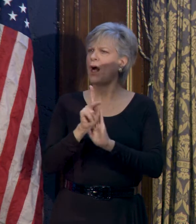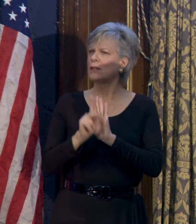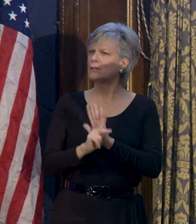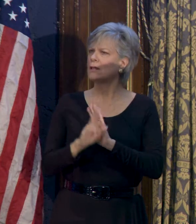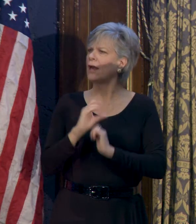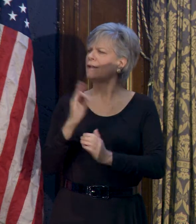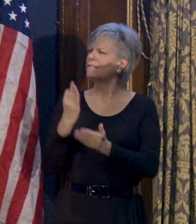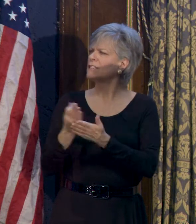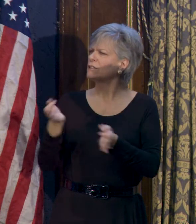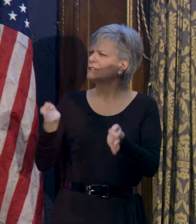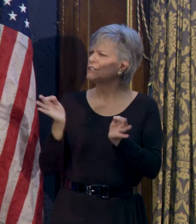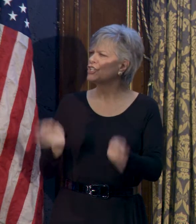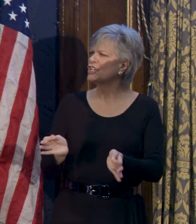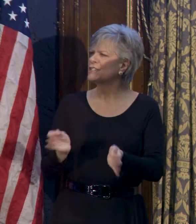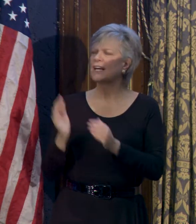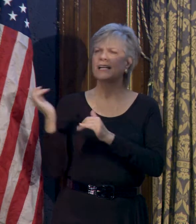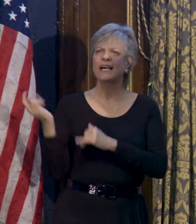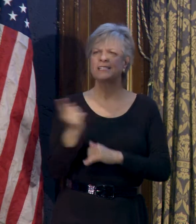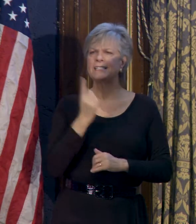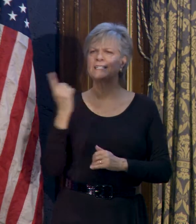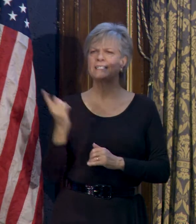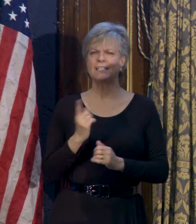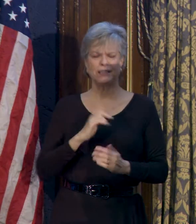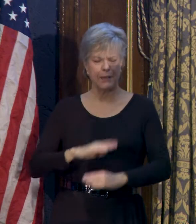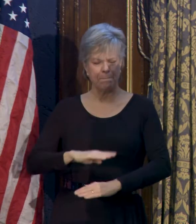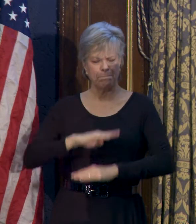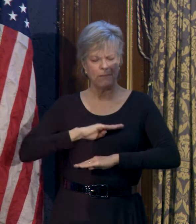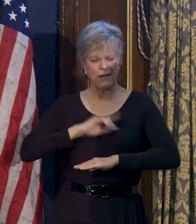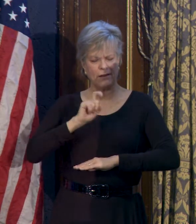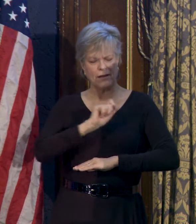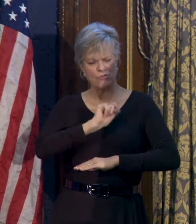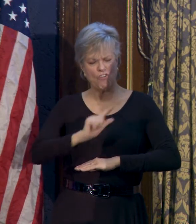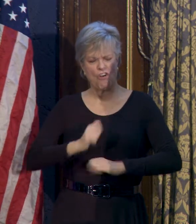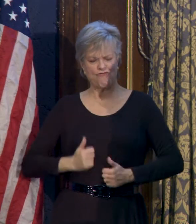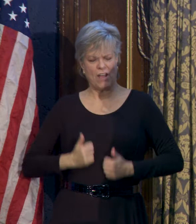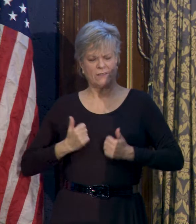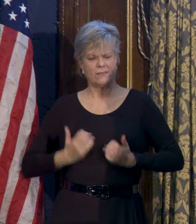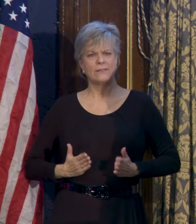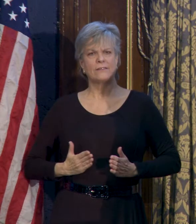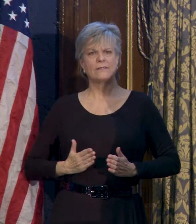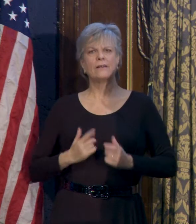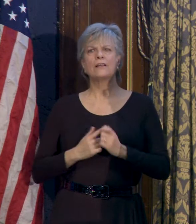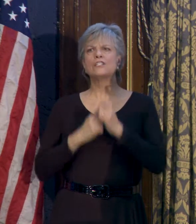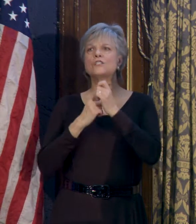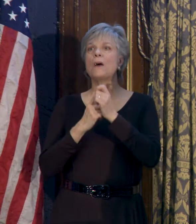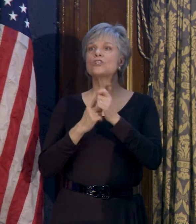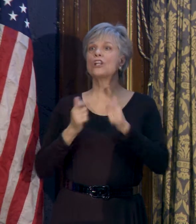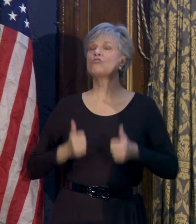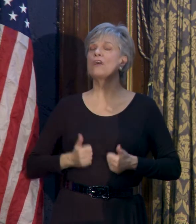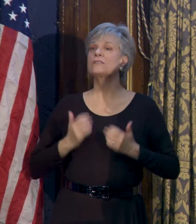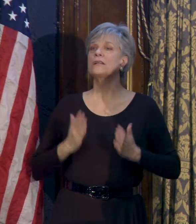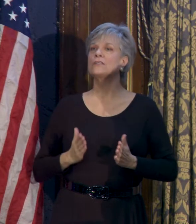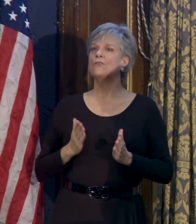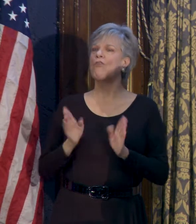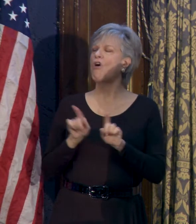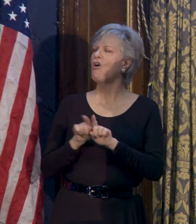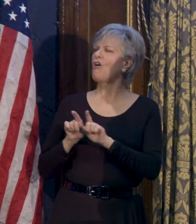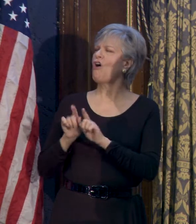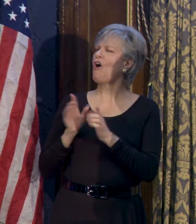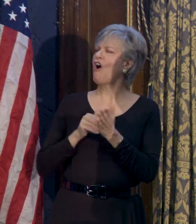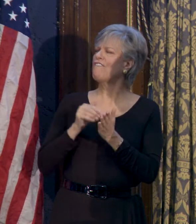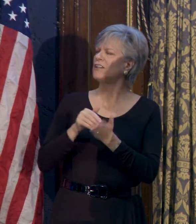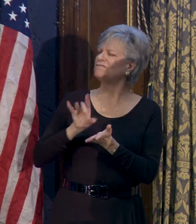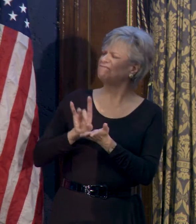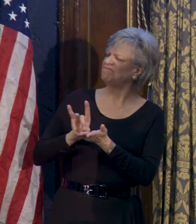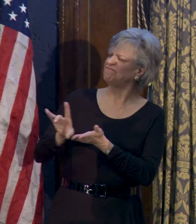fiscal decisions consistently meet the needs of all residents, especially residents who are often marginalized and excluded